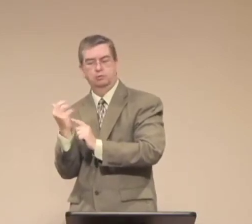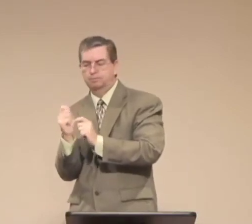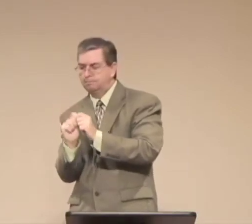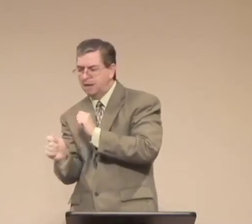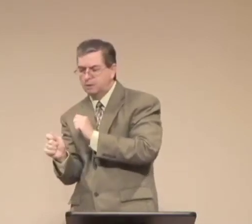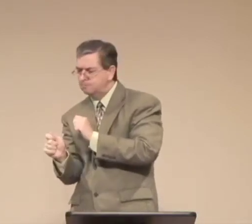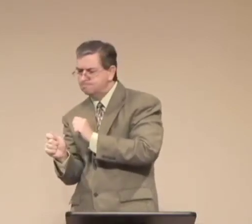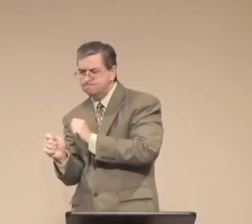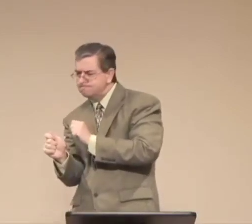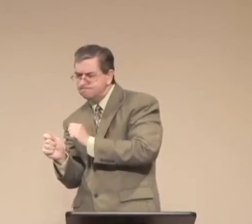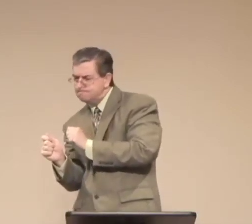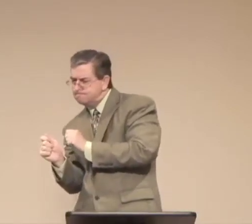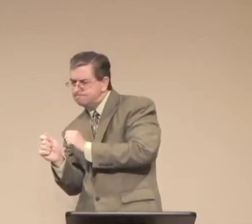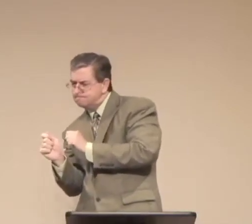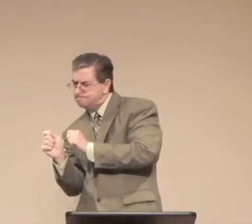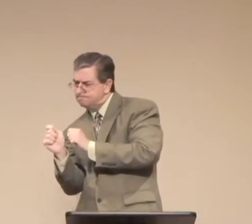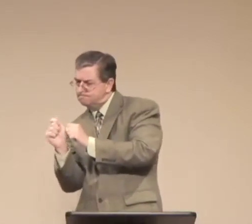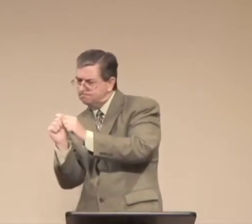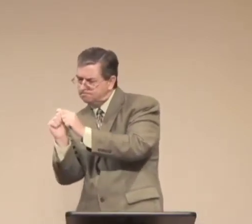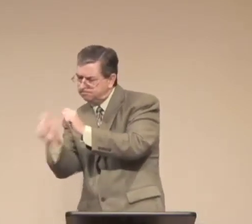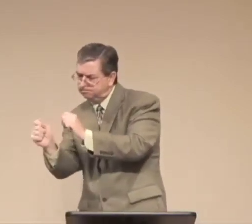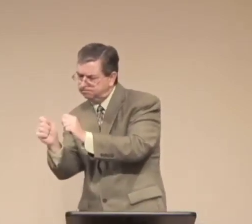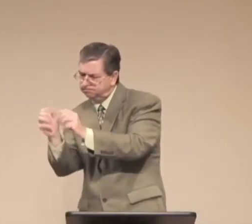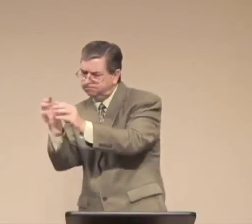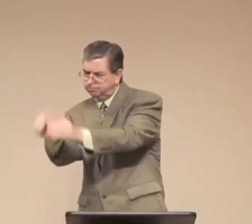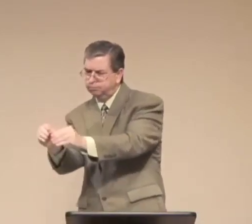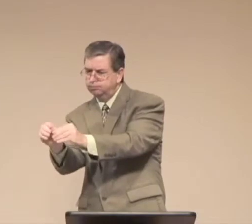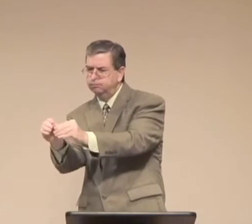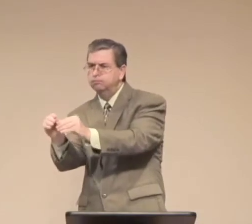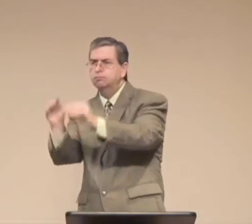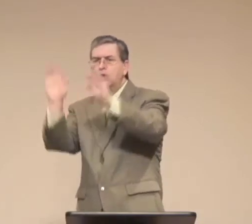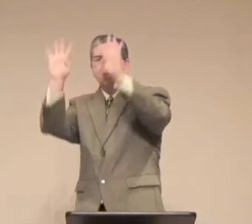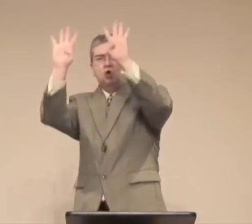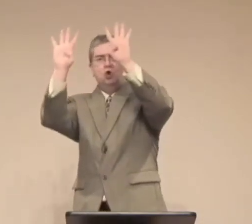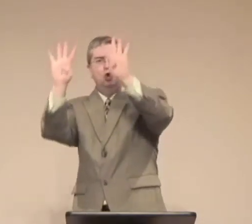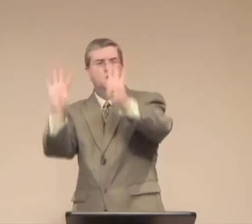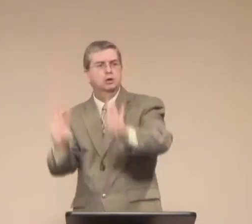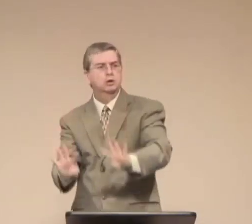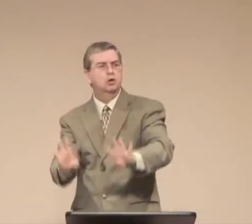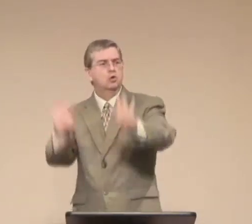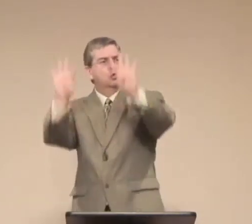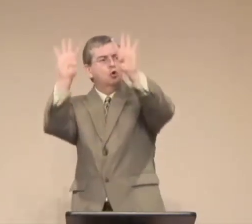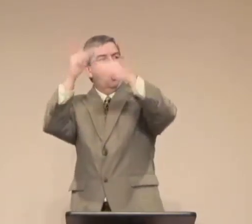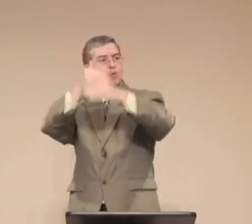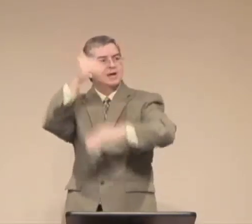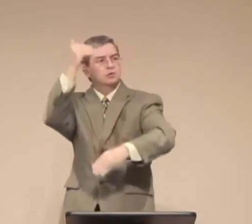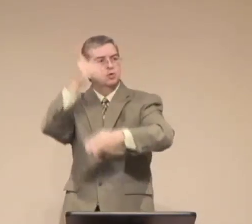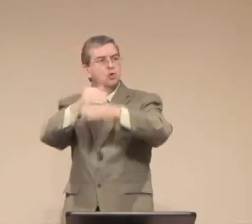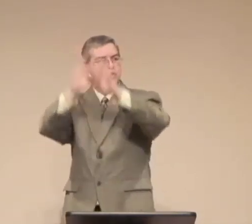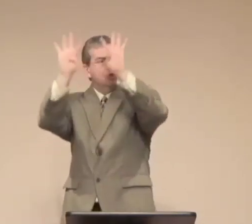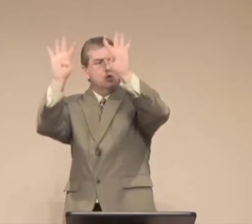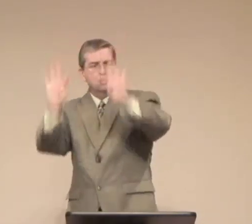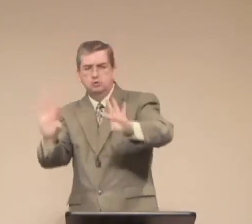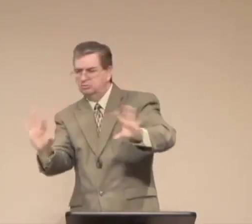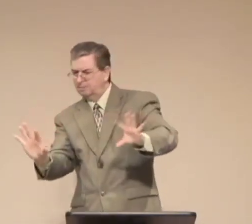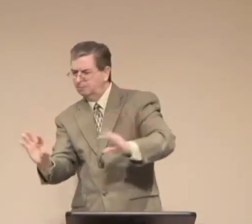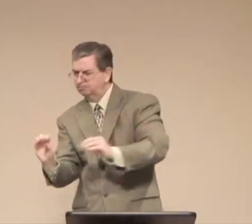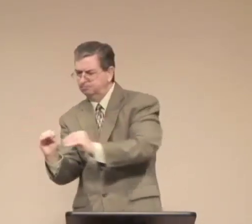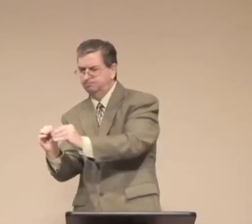And so they were trying to get help in any way they could. So Carlos decided,